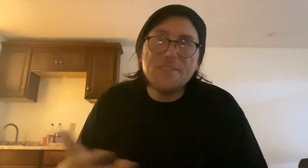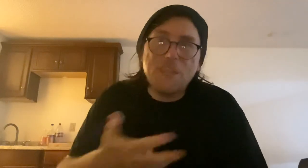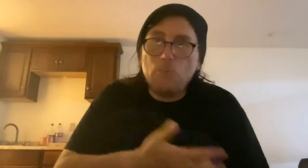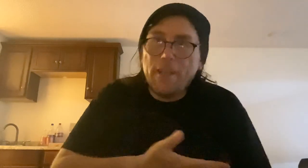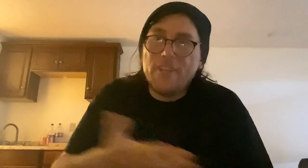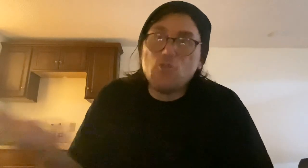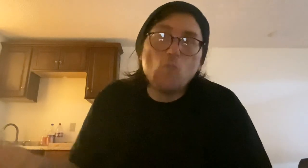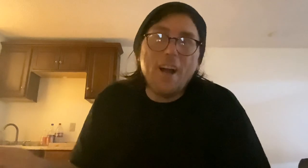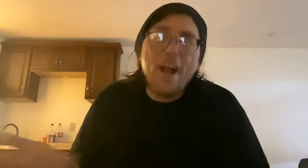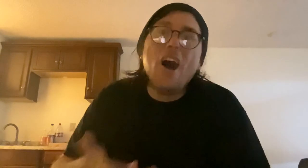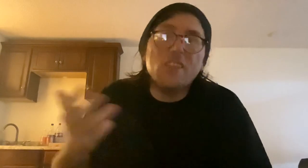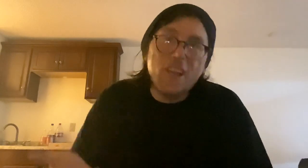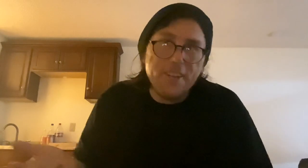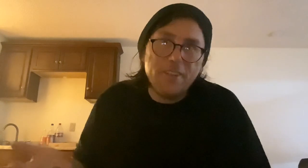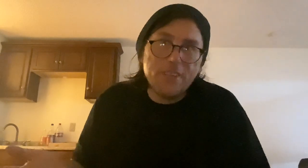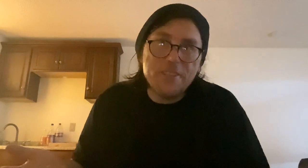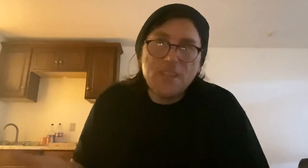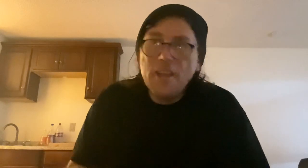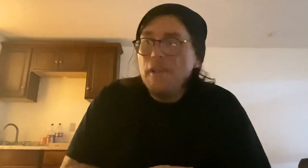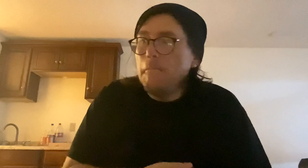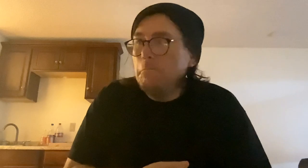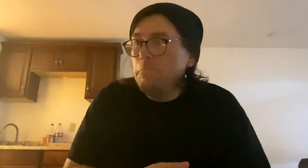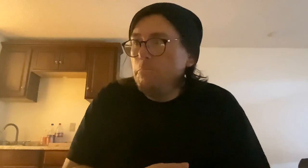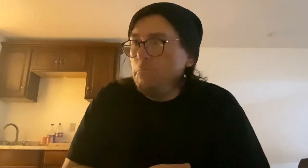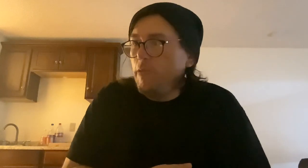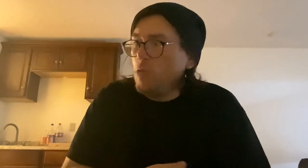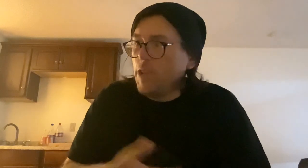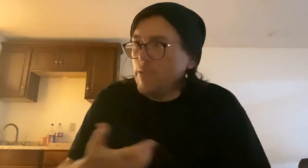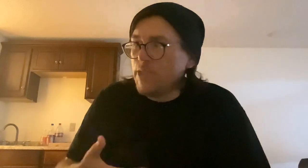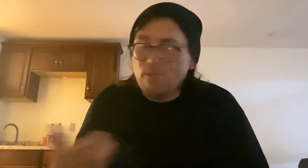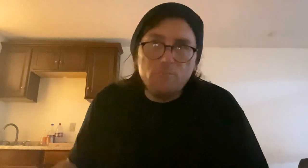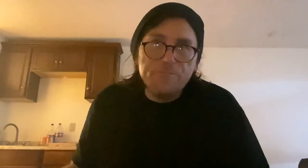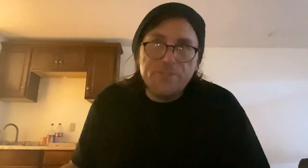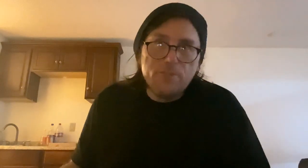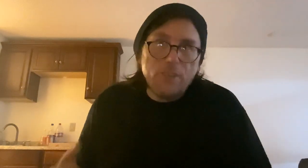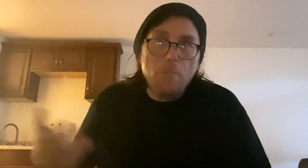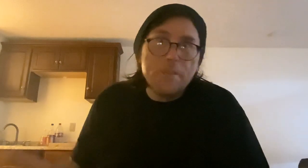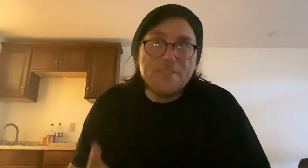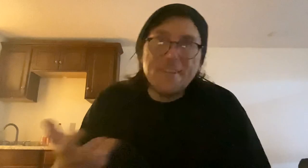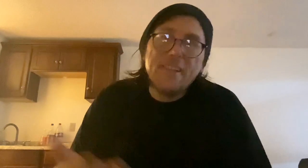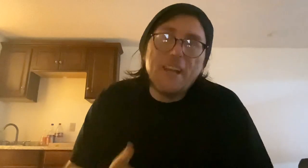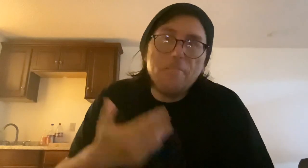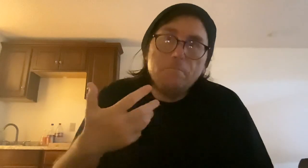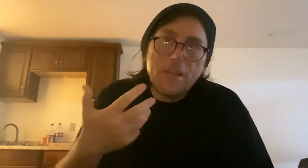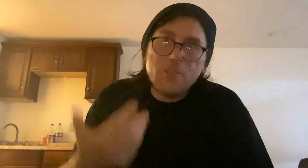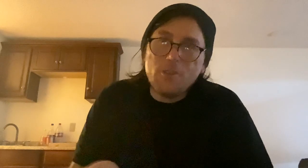that we can try online to do this. Before you start doing your own business online, make sure